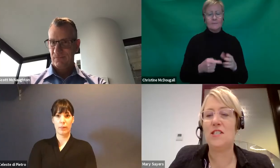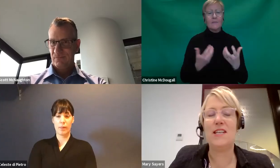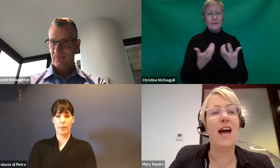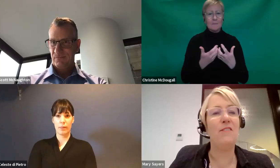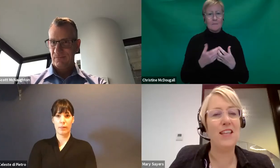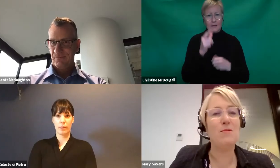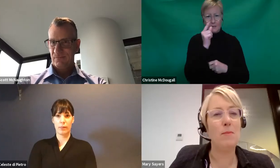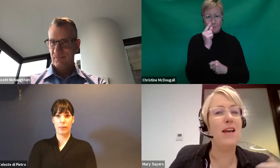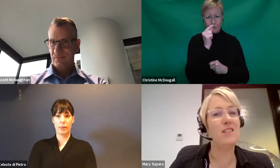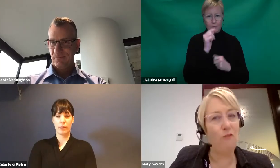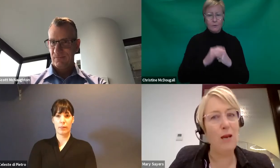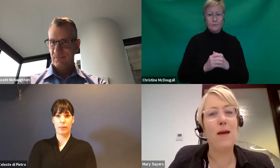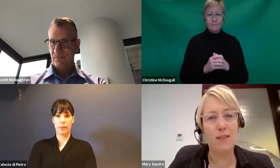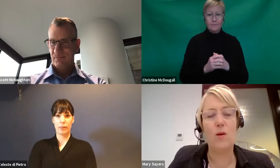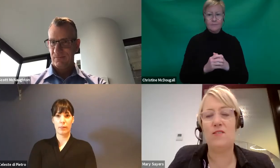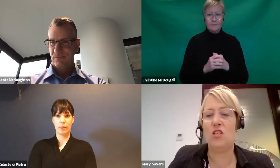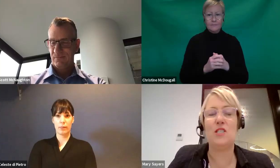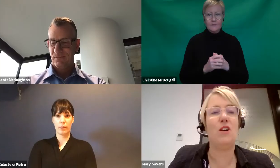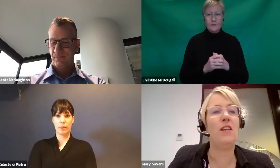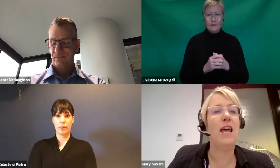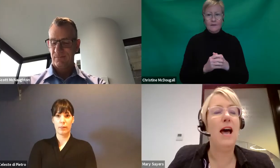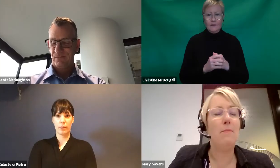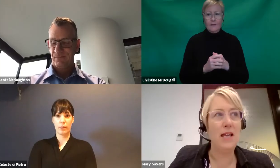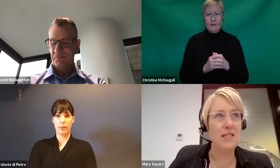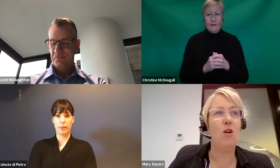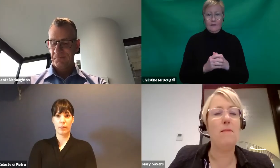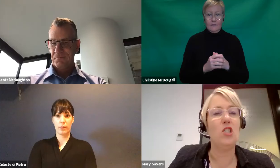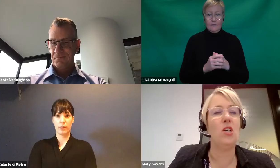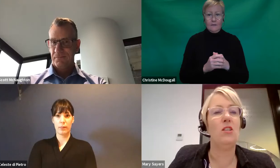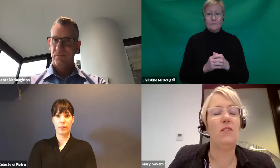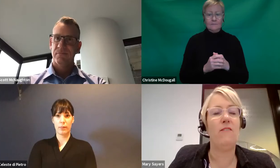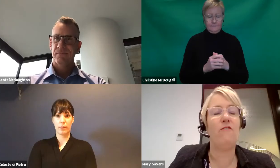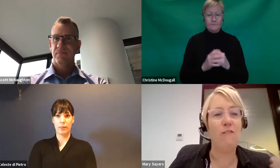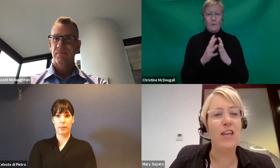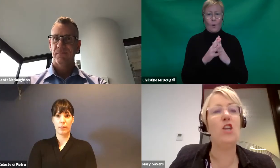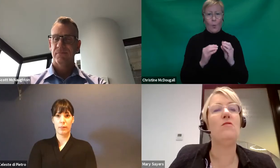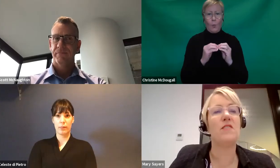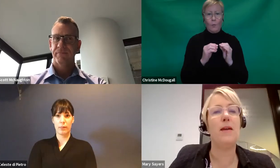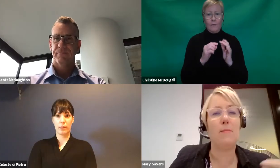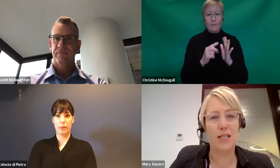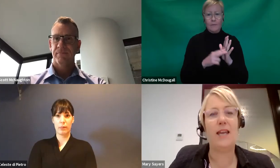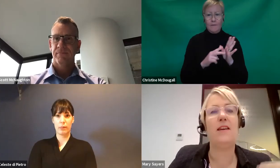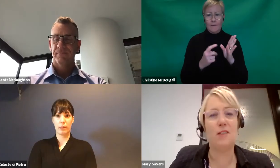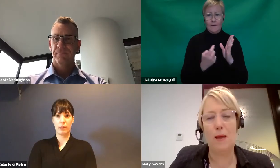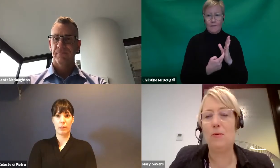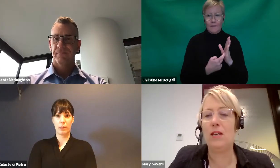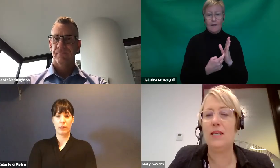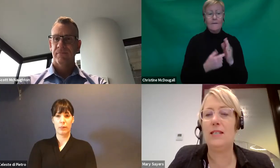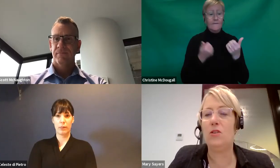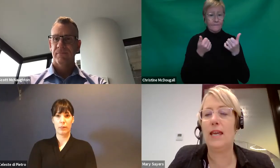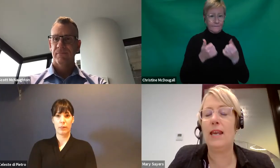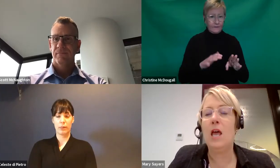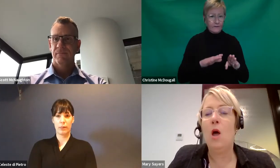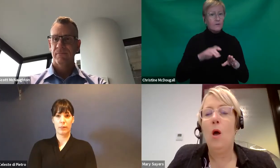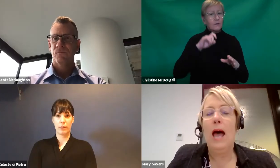the agency after these were been asked to feedback the questions so that, as Scott mentioned, that the FAQs can be updated and so people can